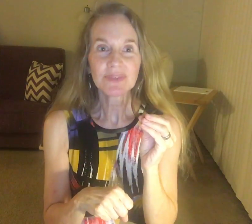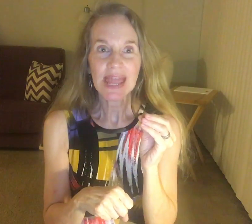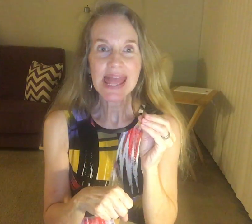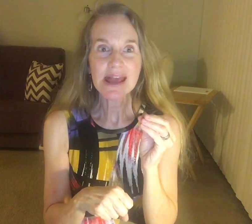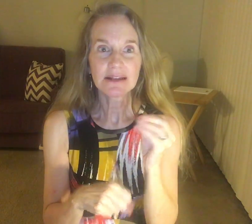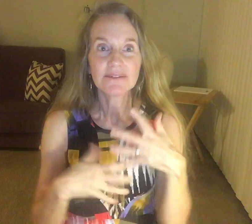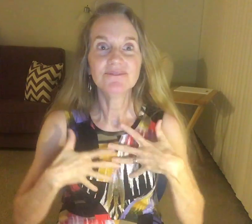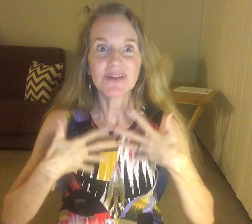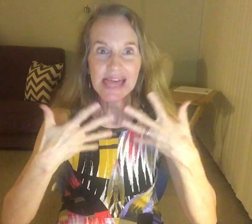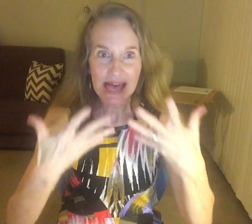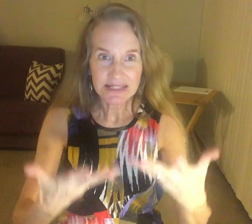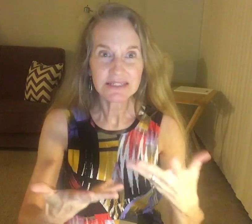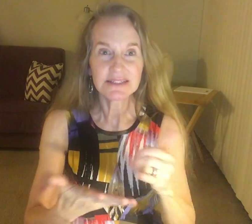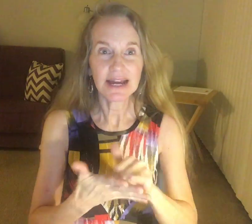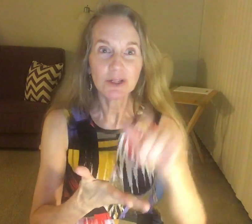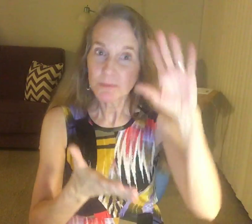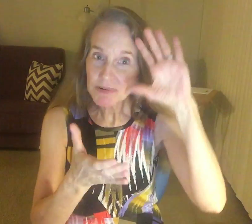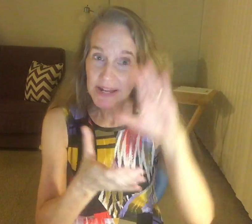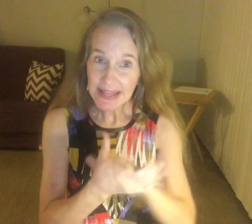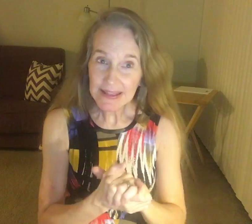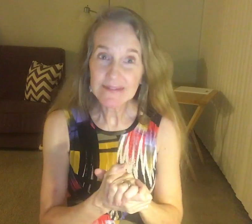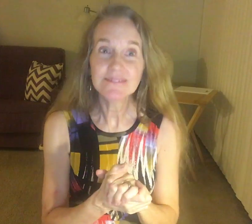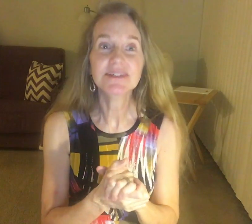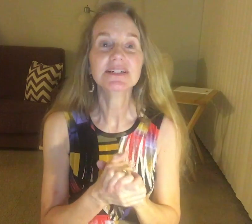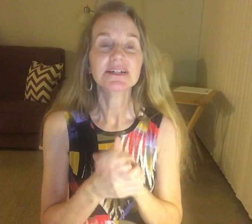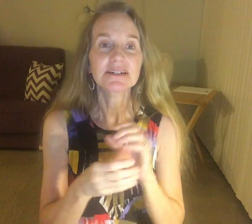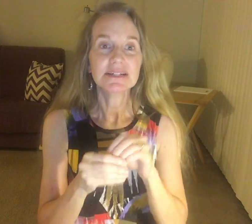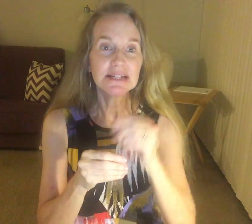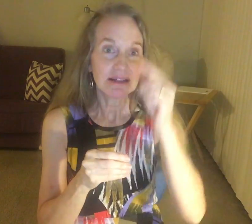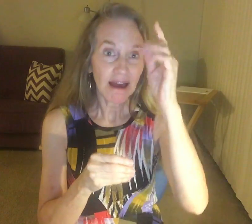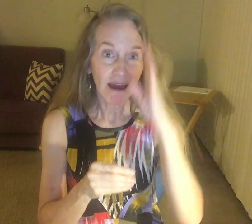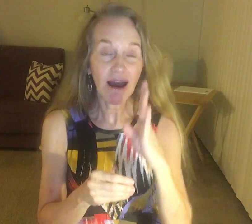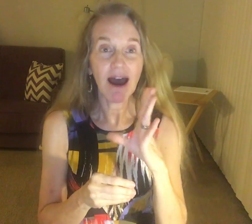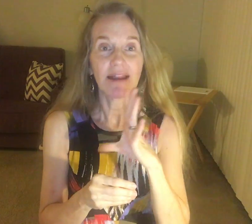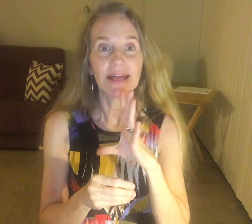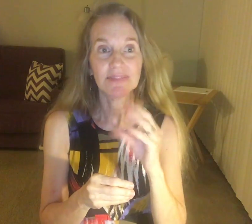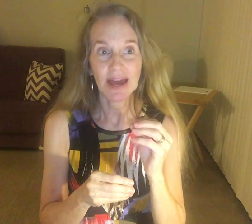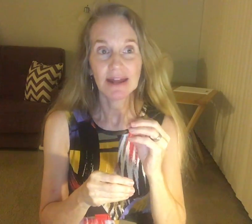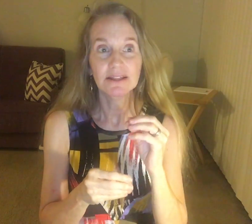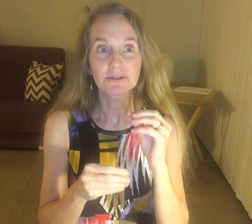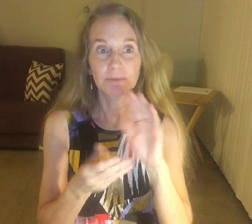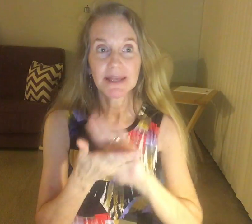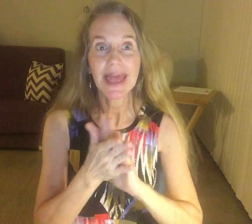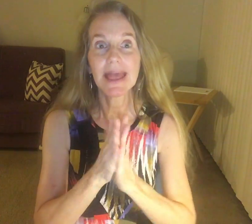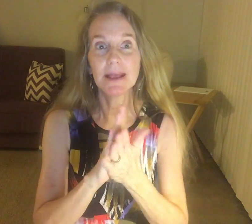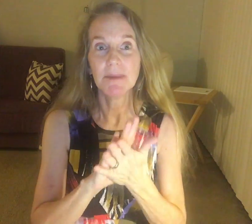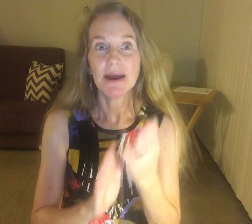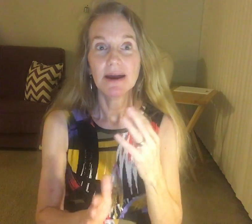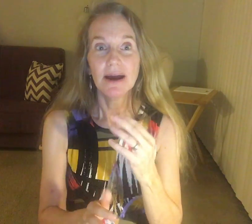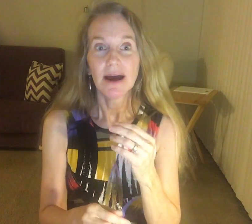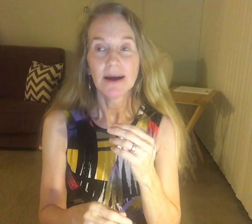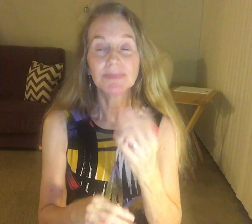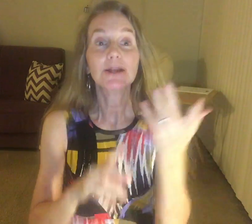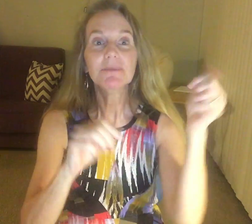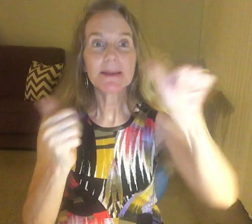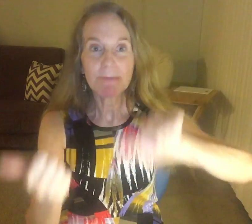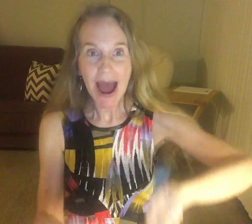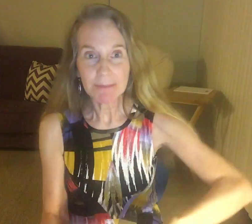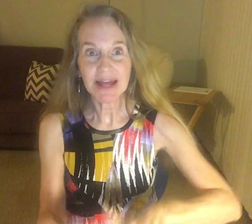And, can bear a student of preem. From God. And then. He became. Uh. When he became baptized.